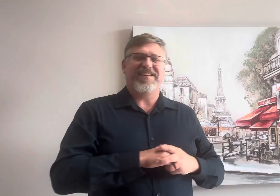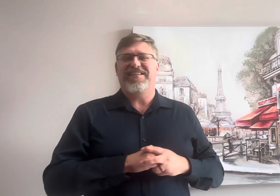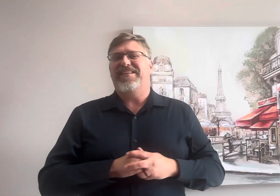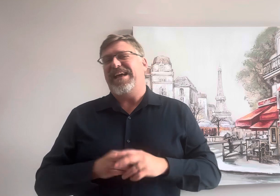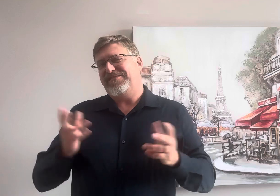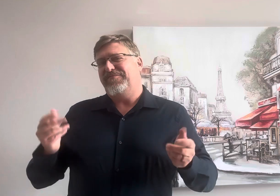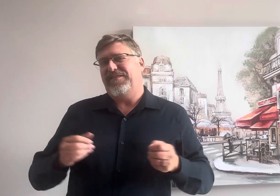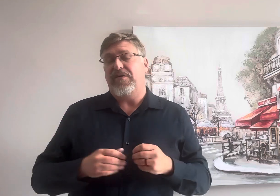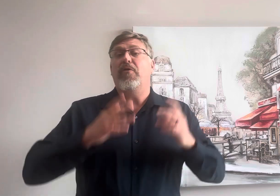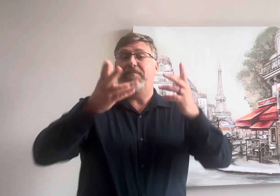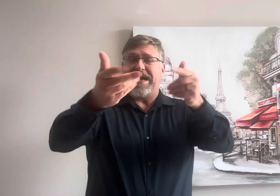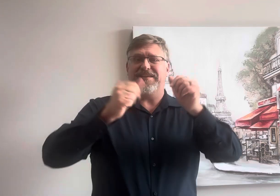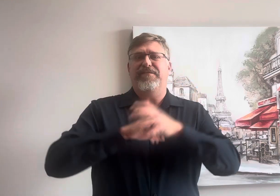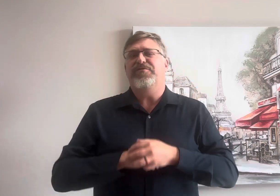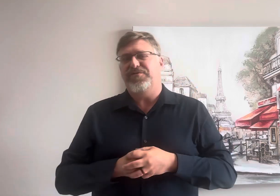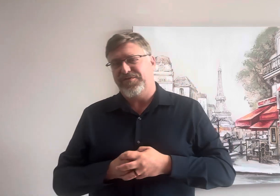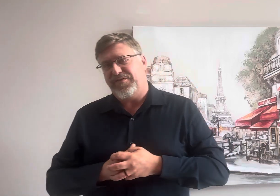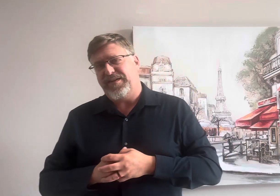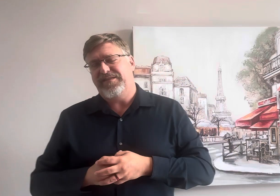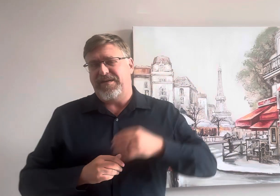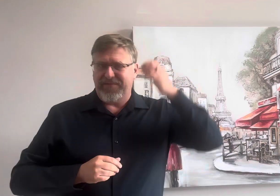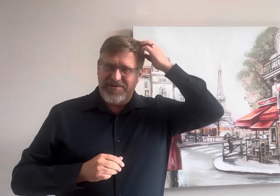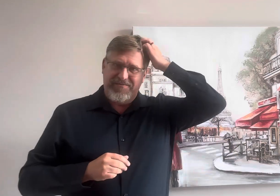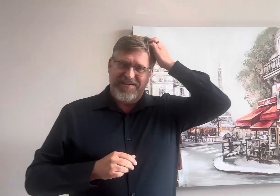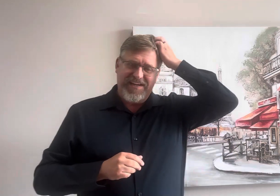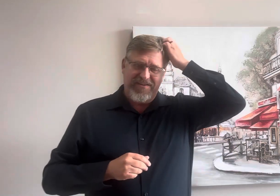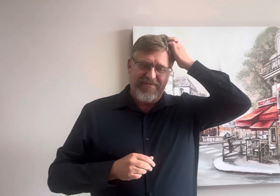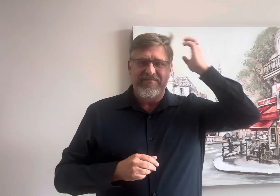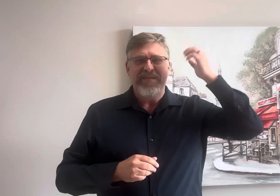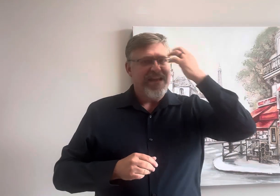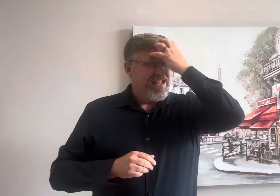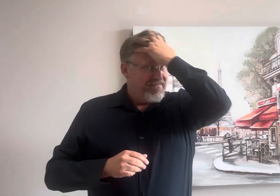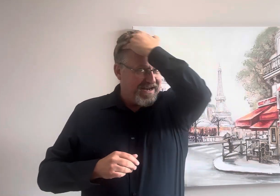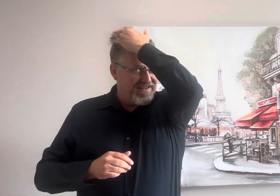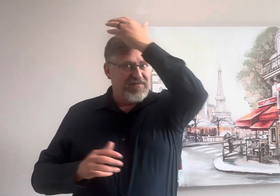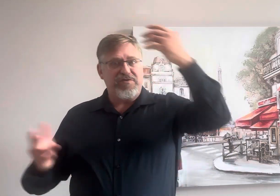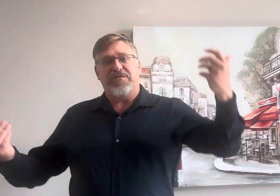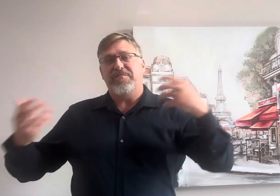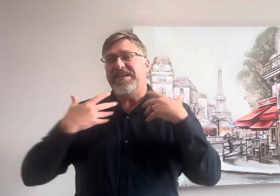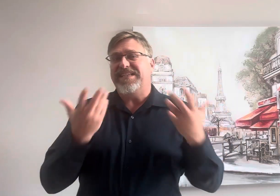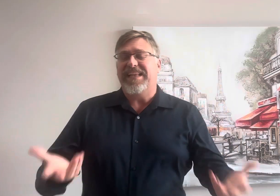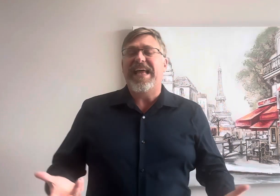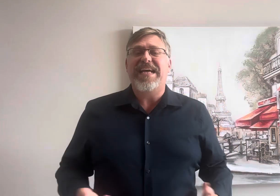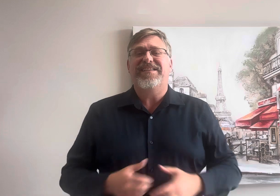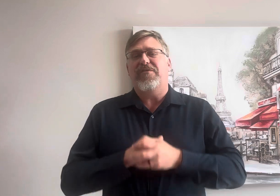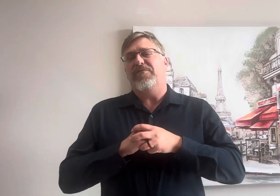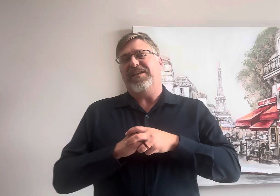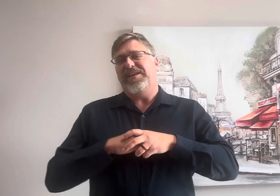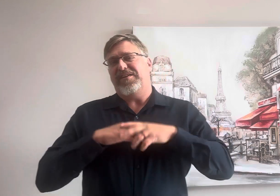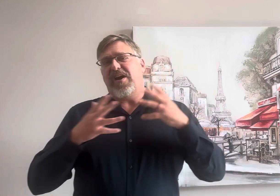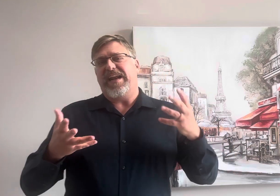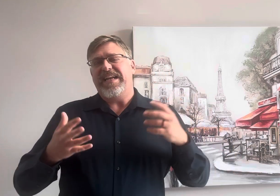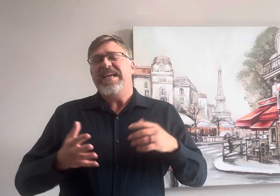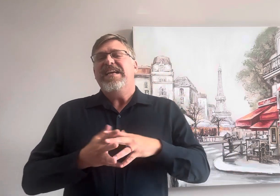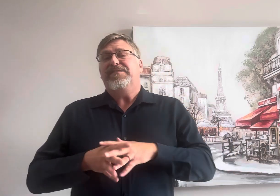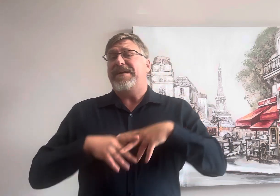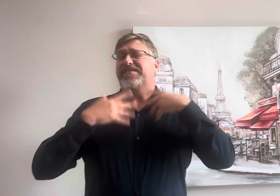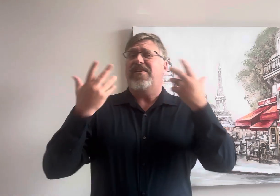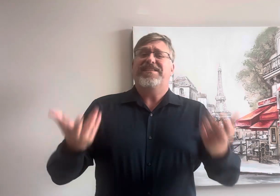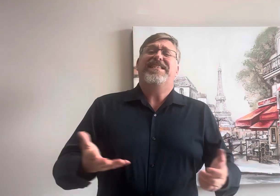i thought that's a really fun oh back to the future sorry number two was the other one back to the future for me is a classic hopefully you got it space odyssey